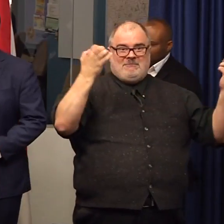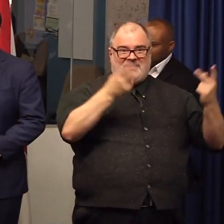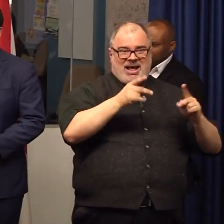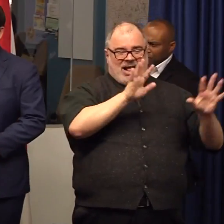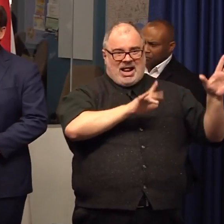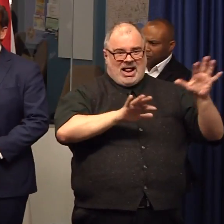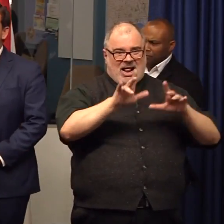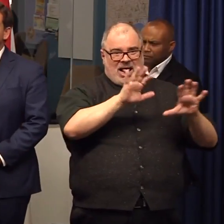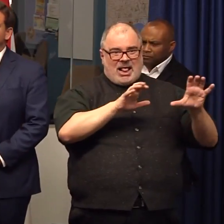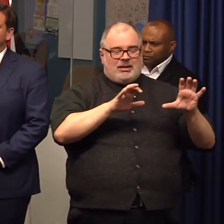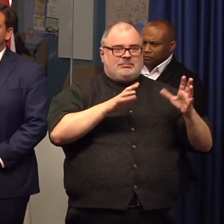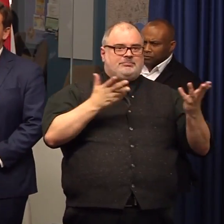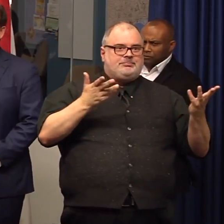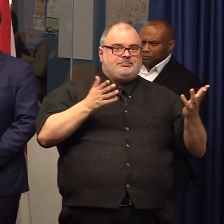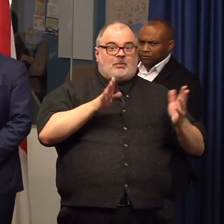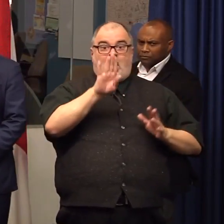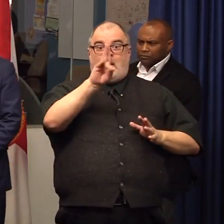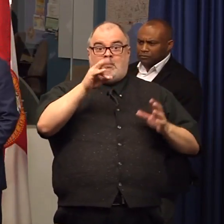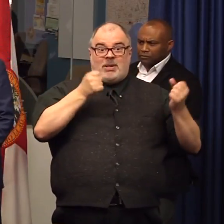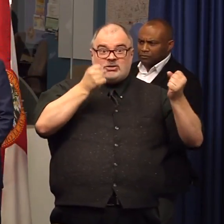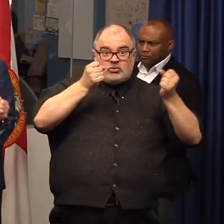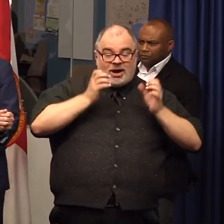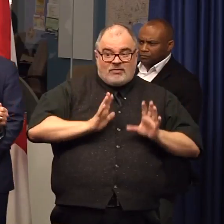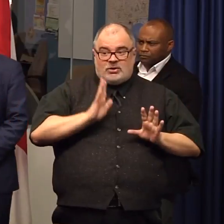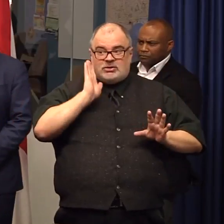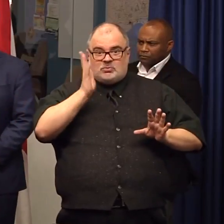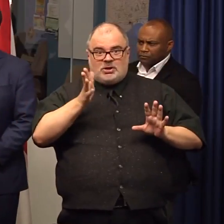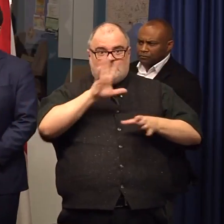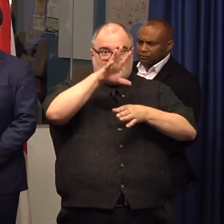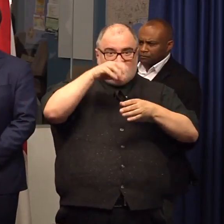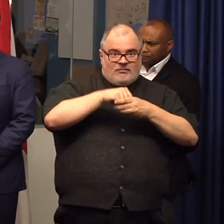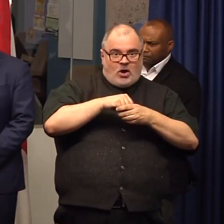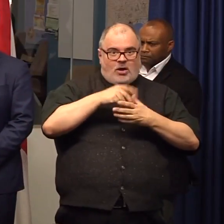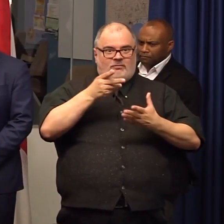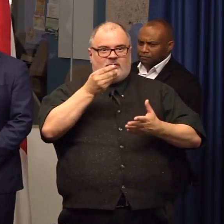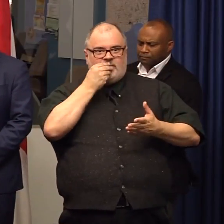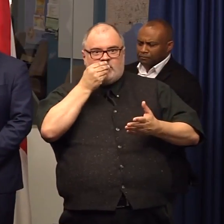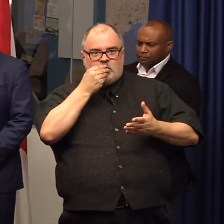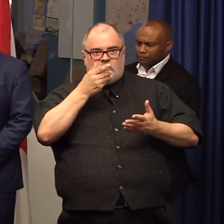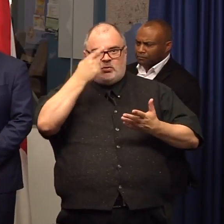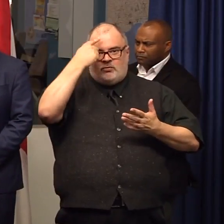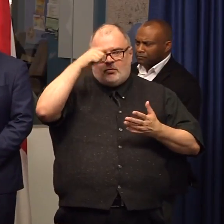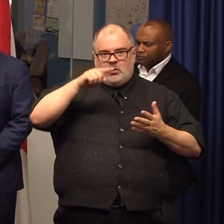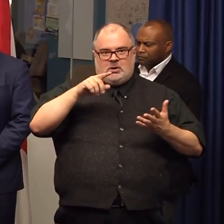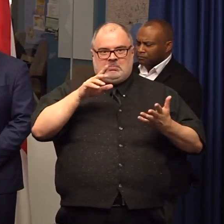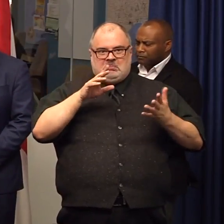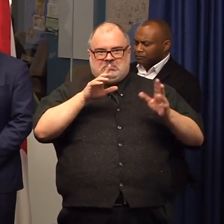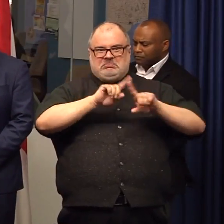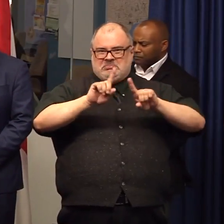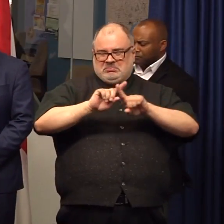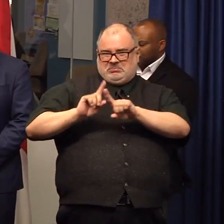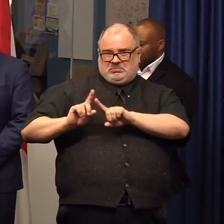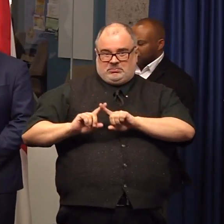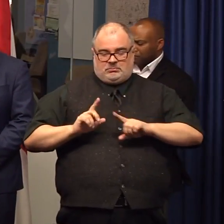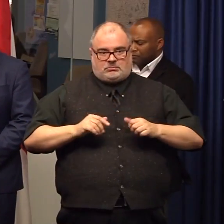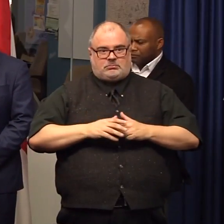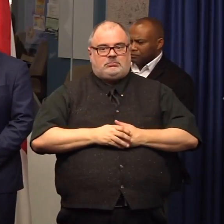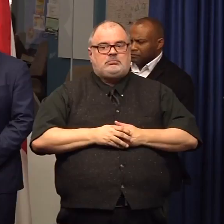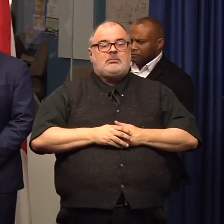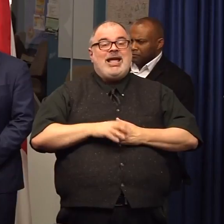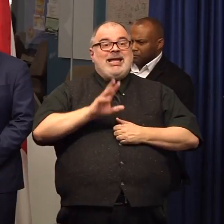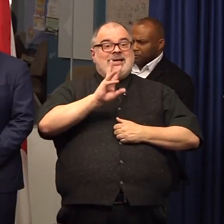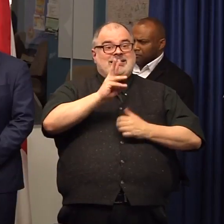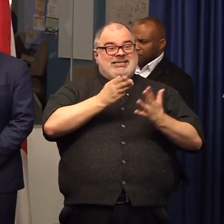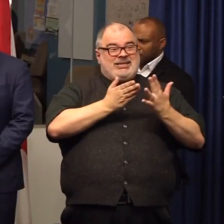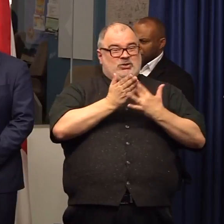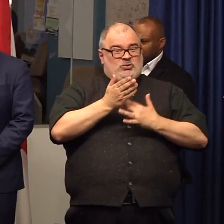kinds of innovative they're using the bus drivers to have drop-off points just like with the food for instructions for you know bi-weekly on the 6 through 12 almost all